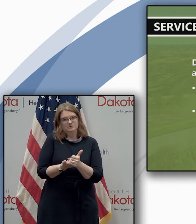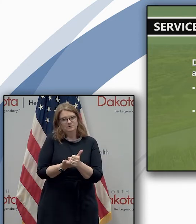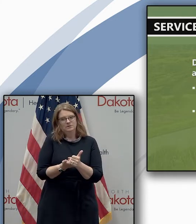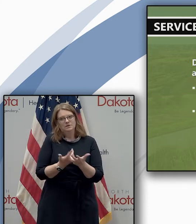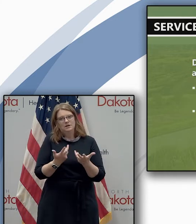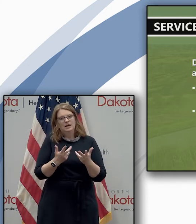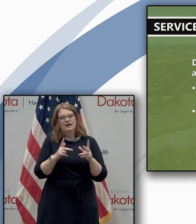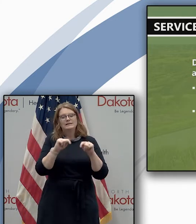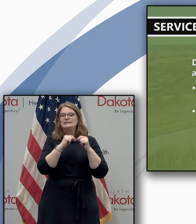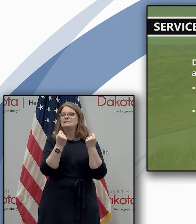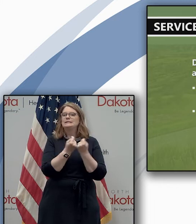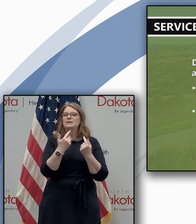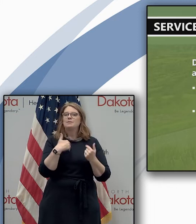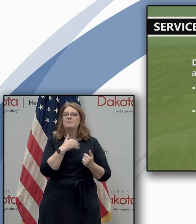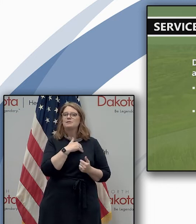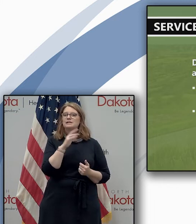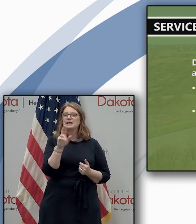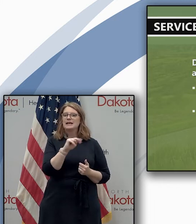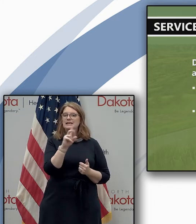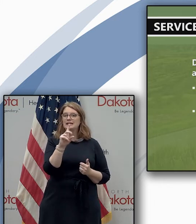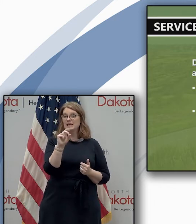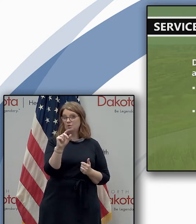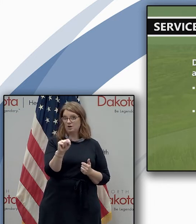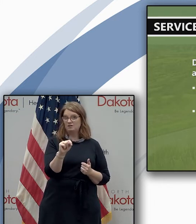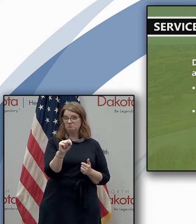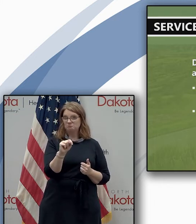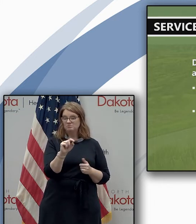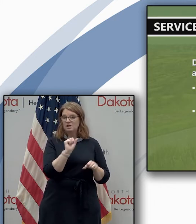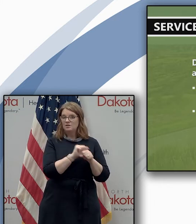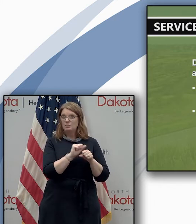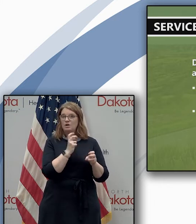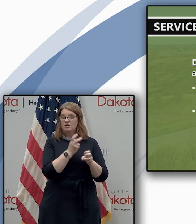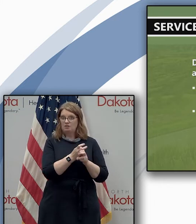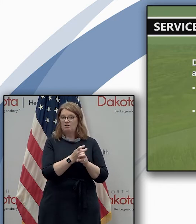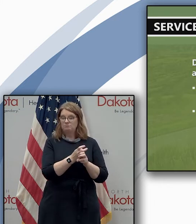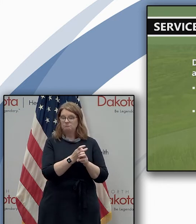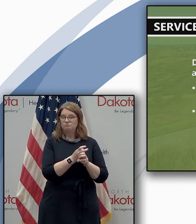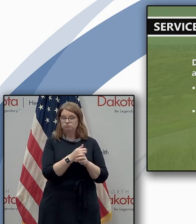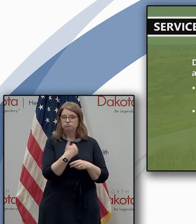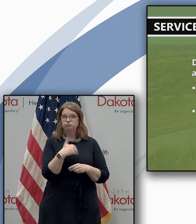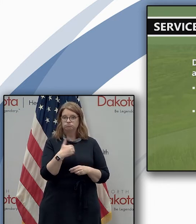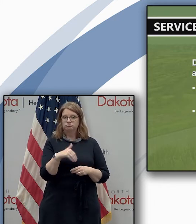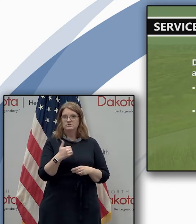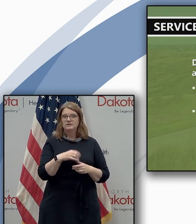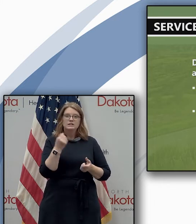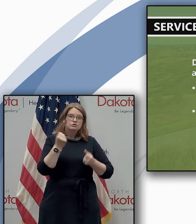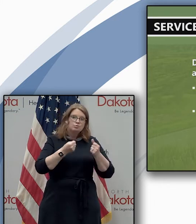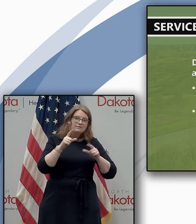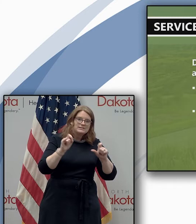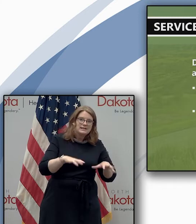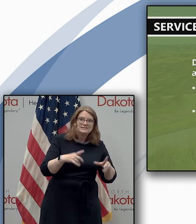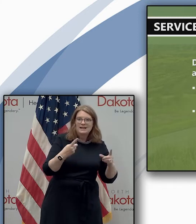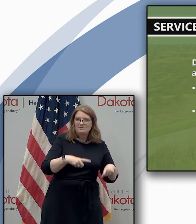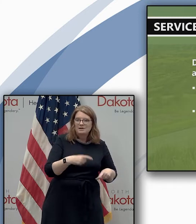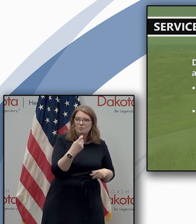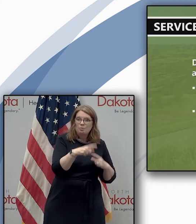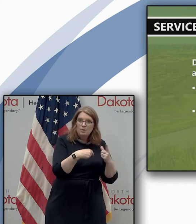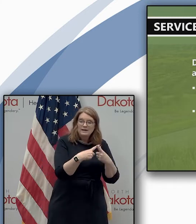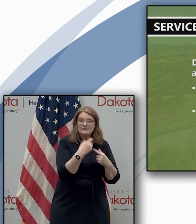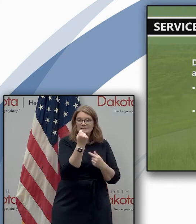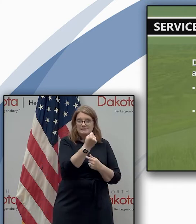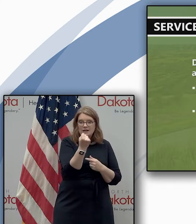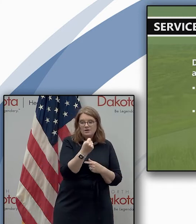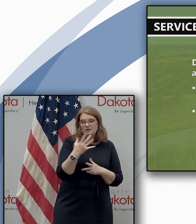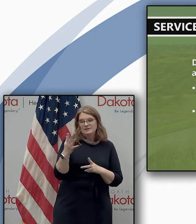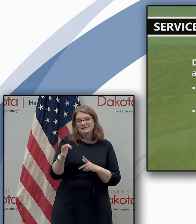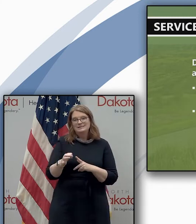team members at nddot are working hard uh including they're completing driver's tests on saturdays uh scheduling a